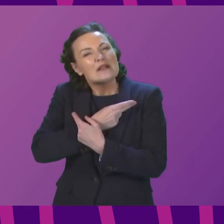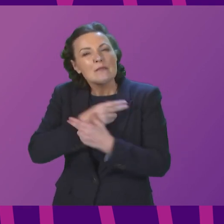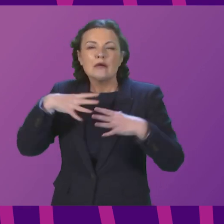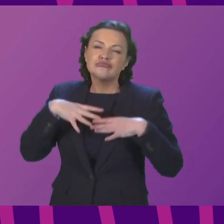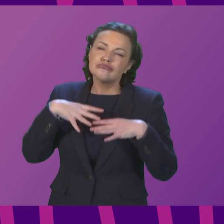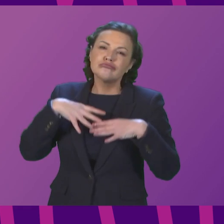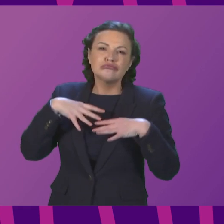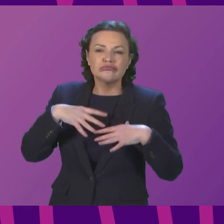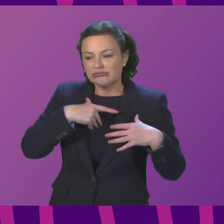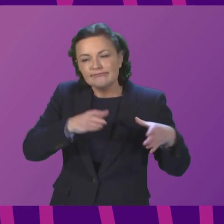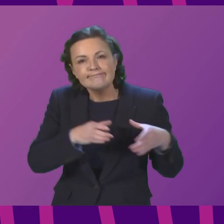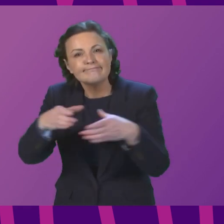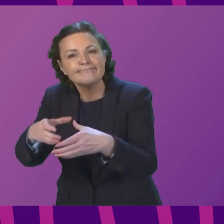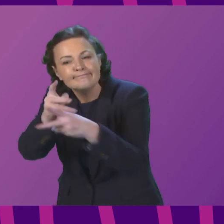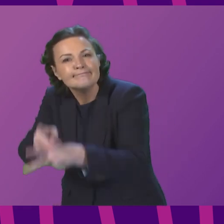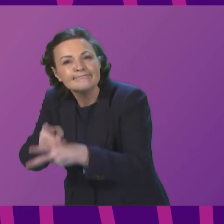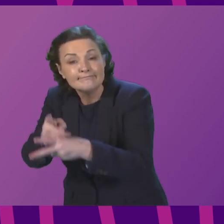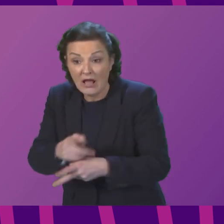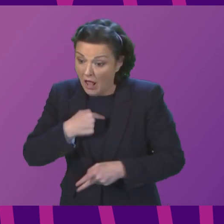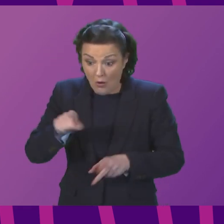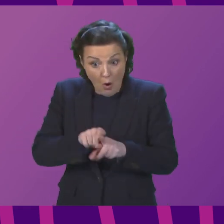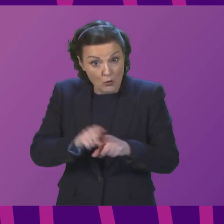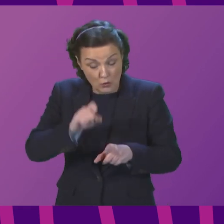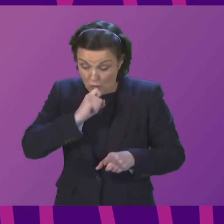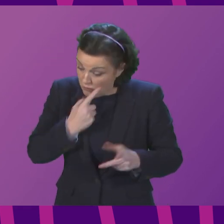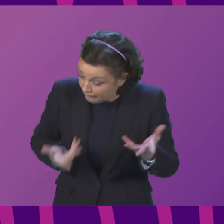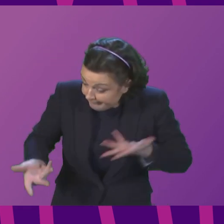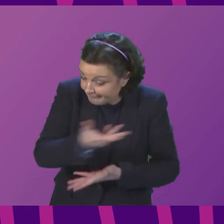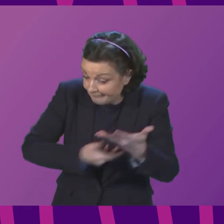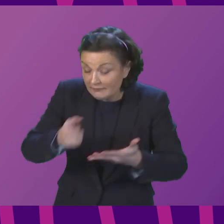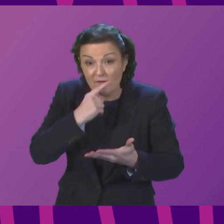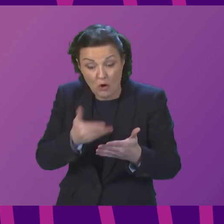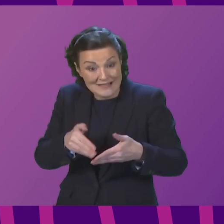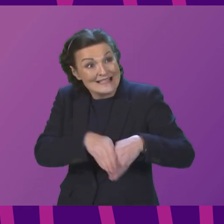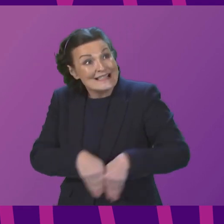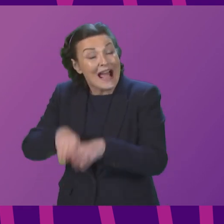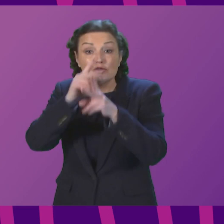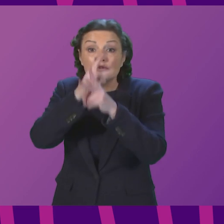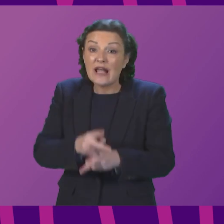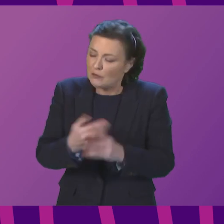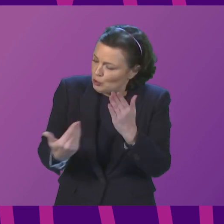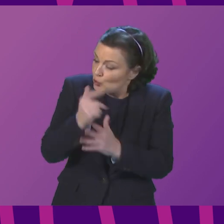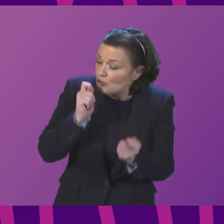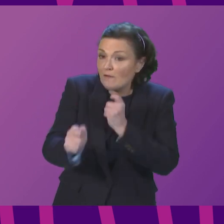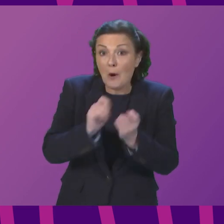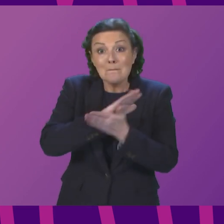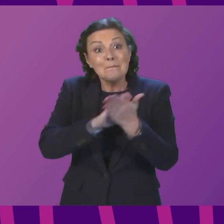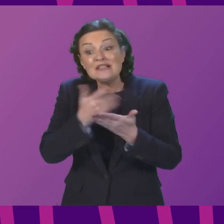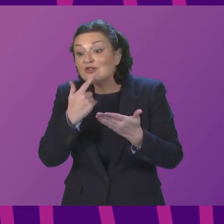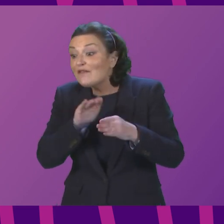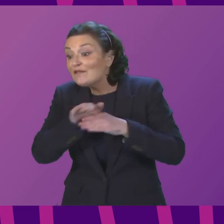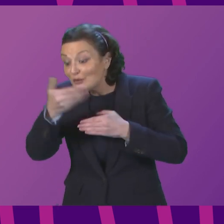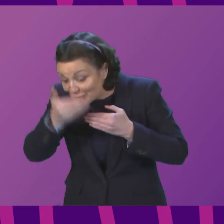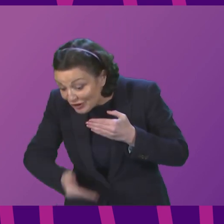deliver that national care service, that reform that I hope future generations will look back on with as much significance as this